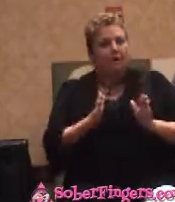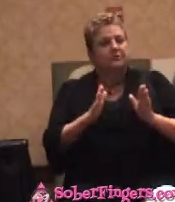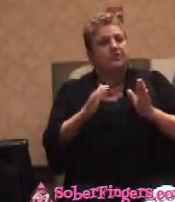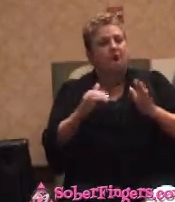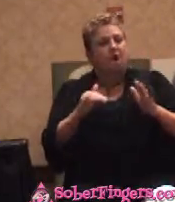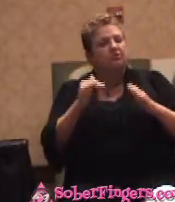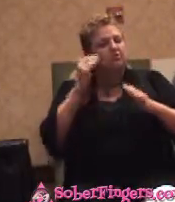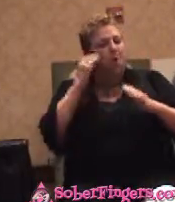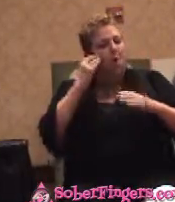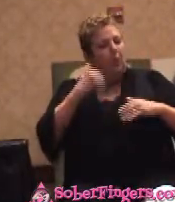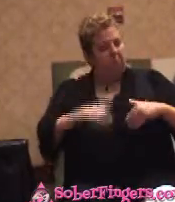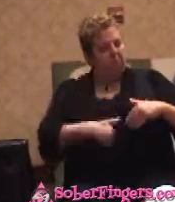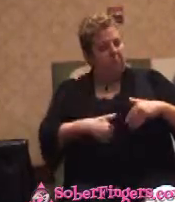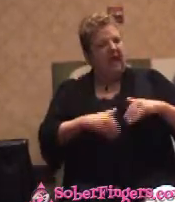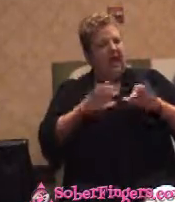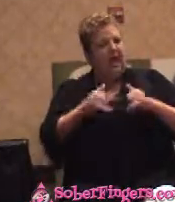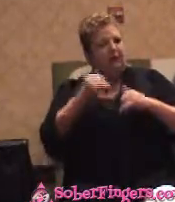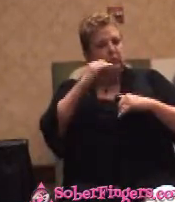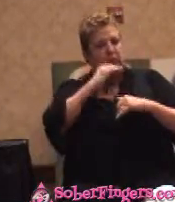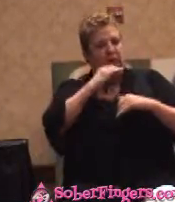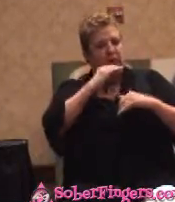and just know how to lie without thought.